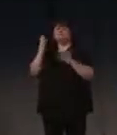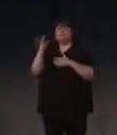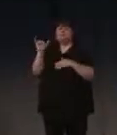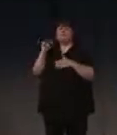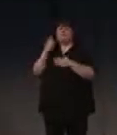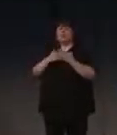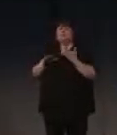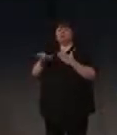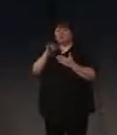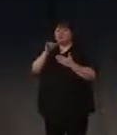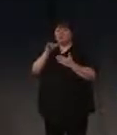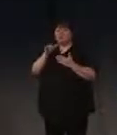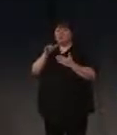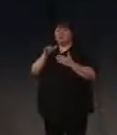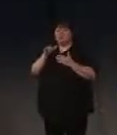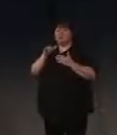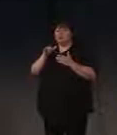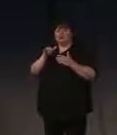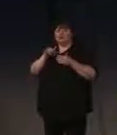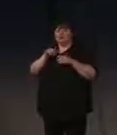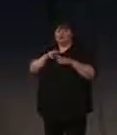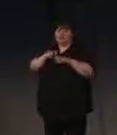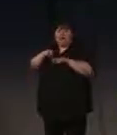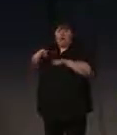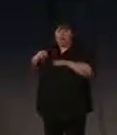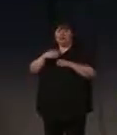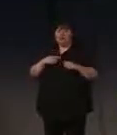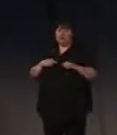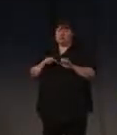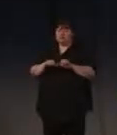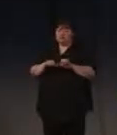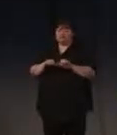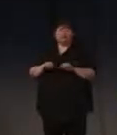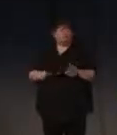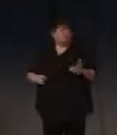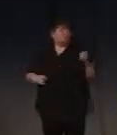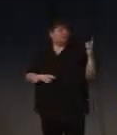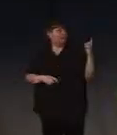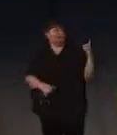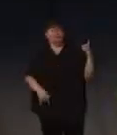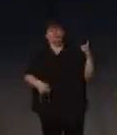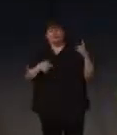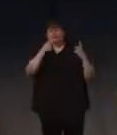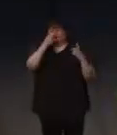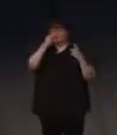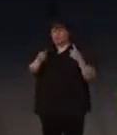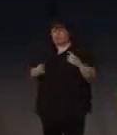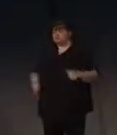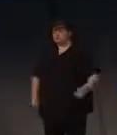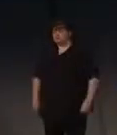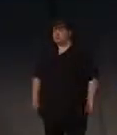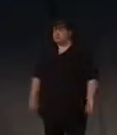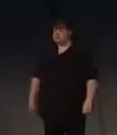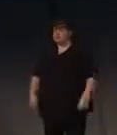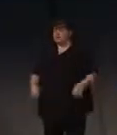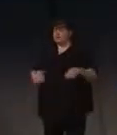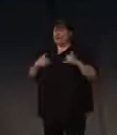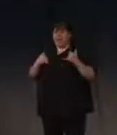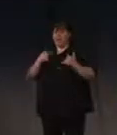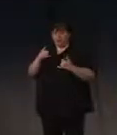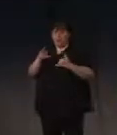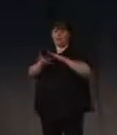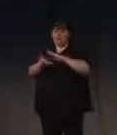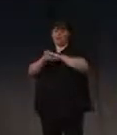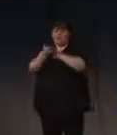you know, don't crawl. They scooch. You can also scooch through the space. So it's really very interesting. Now, you become,